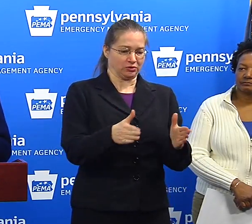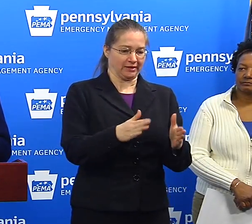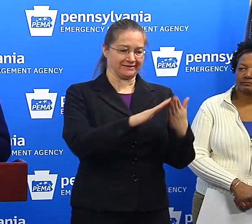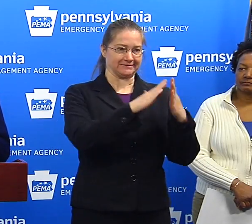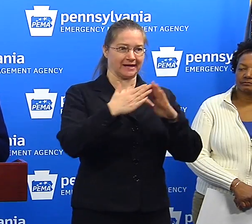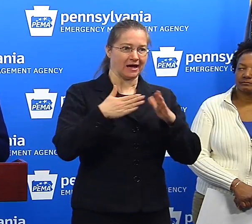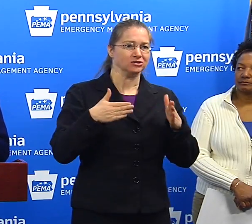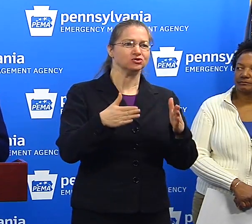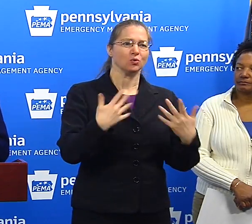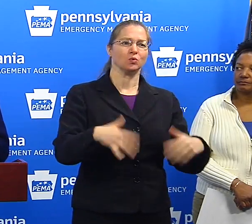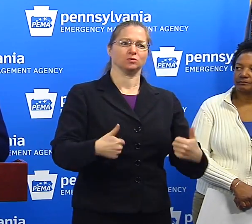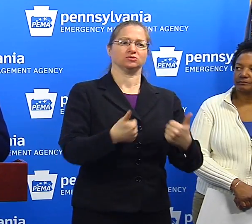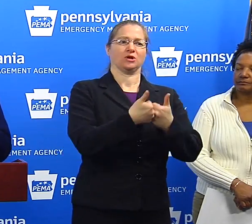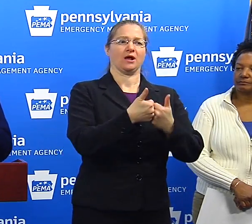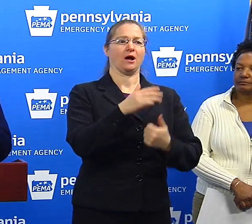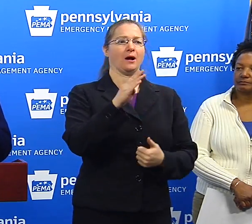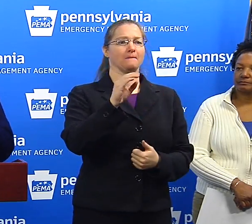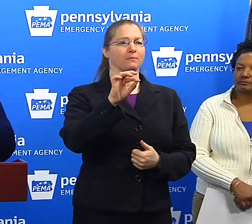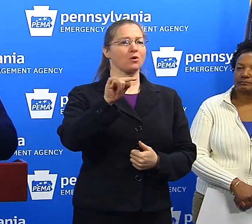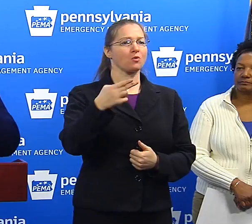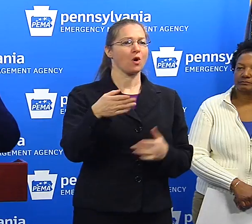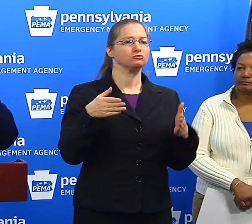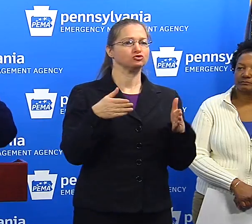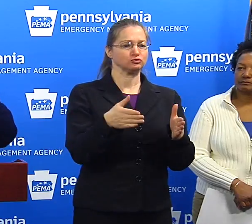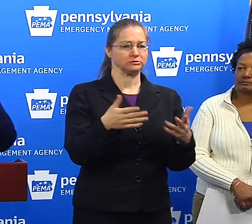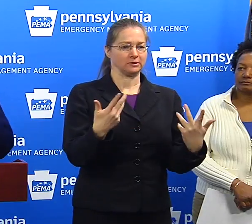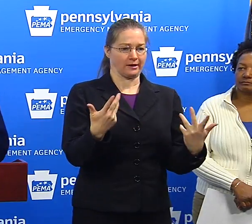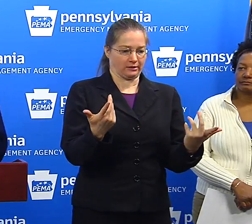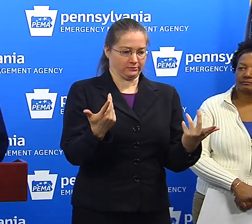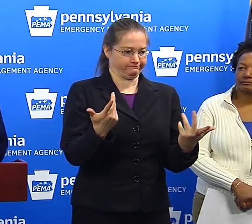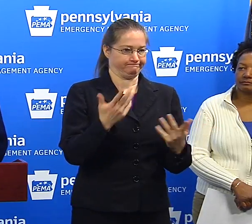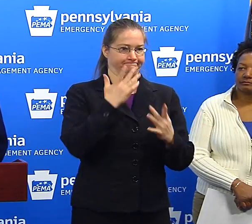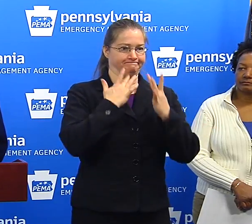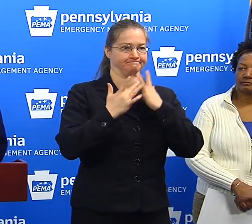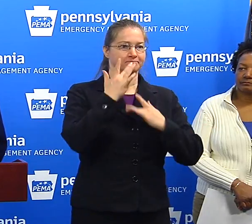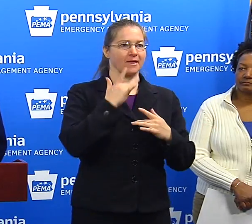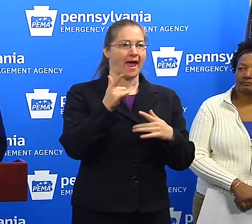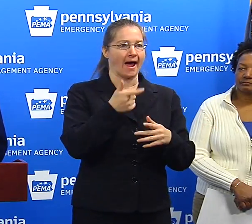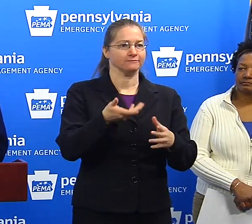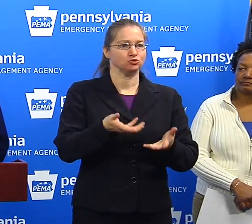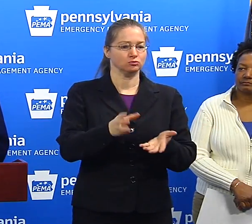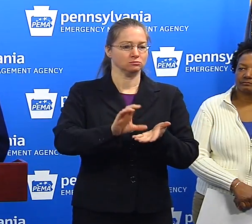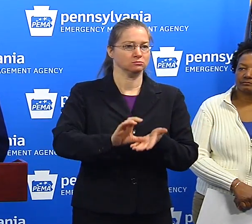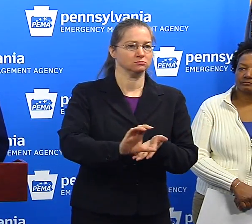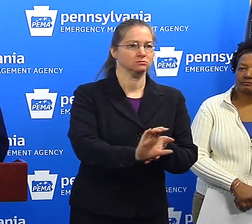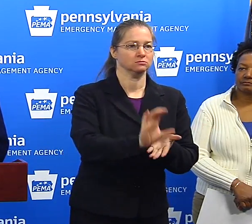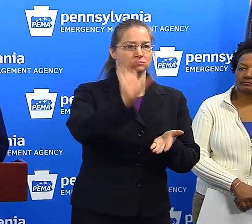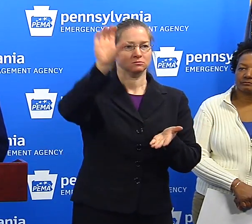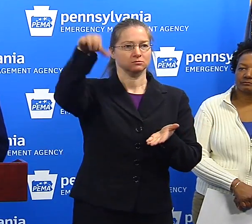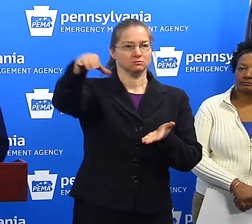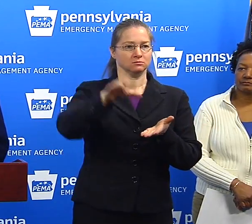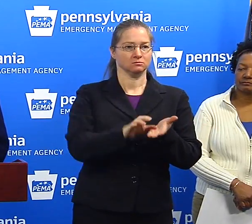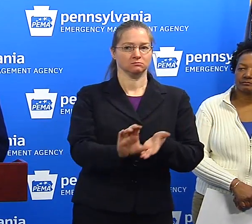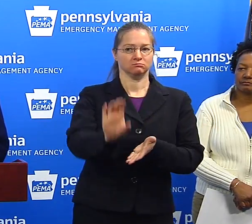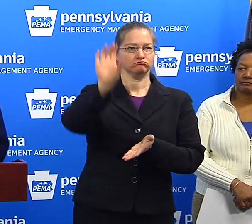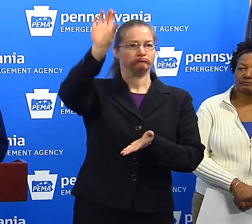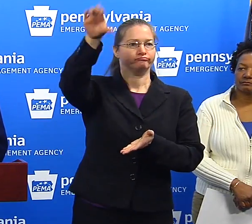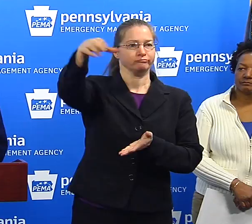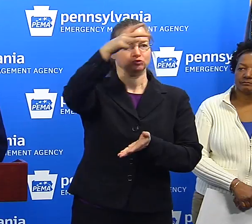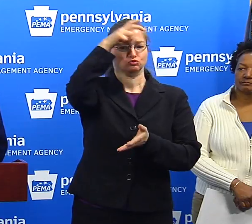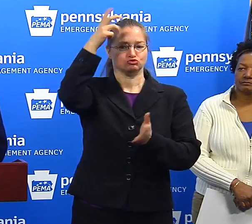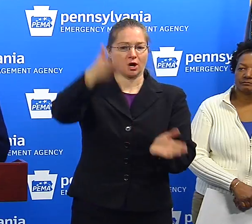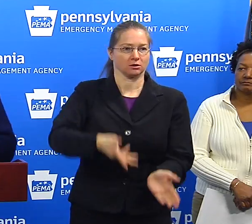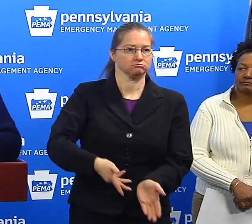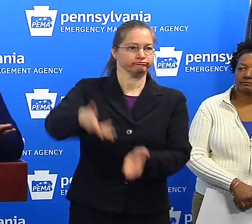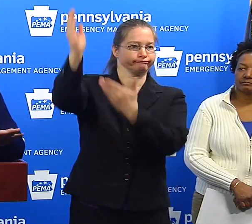borough street. They have to sometimes use front loaders to get the snow onto a dump truck to